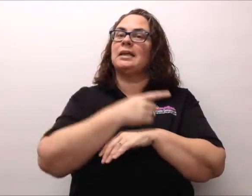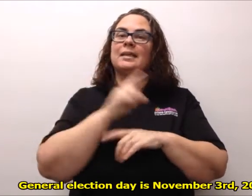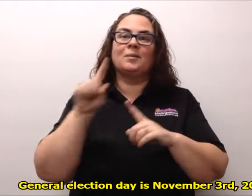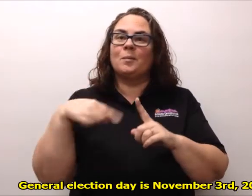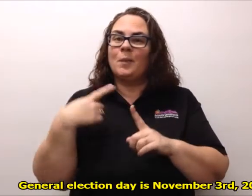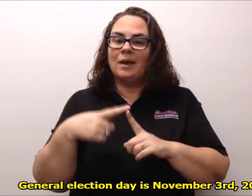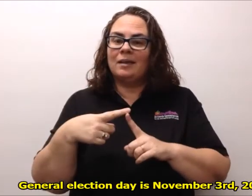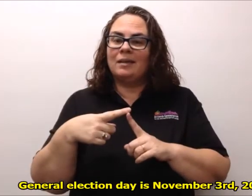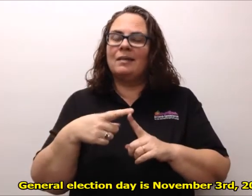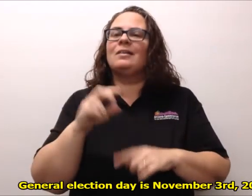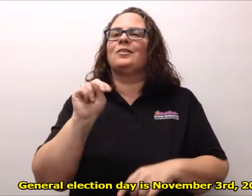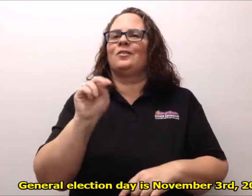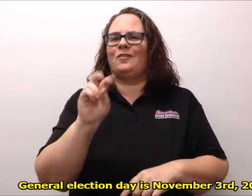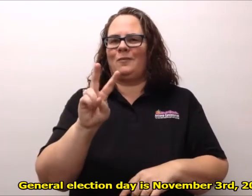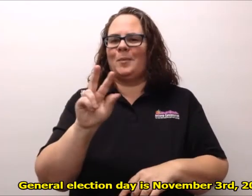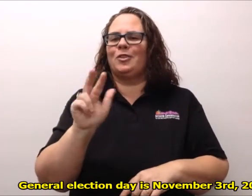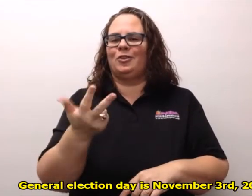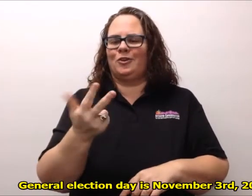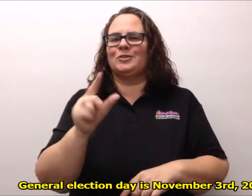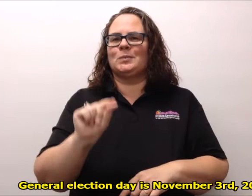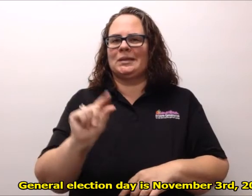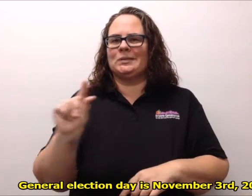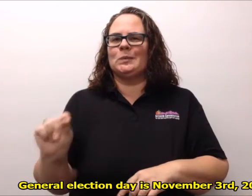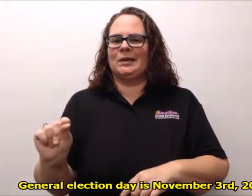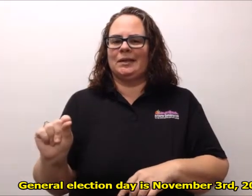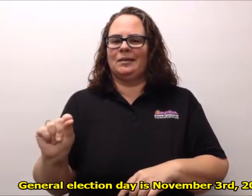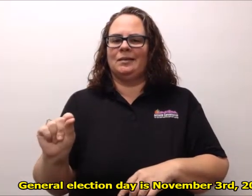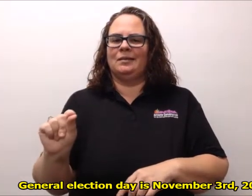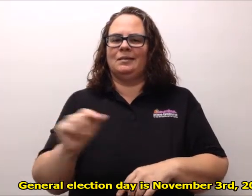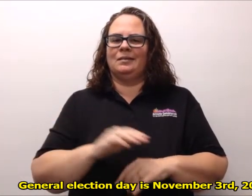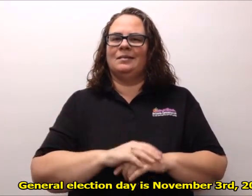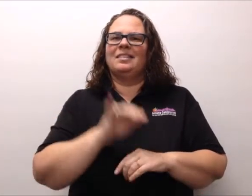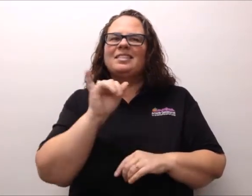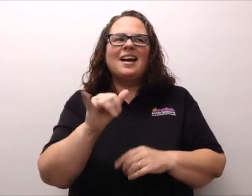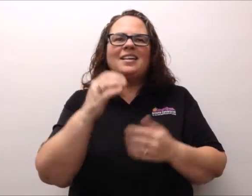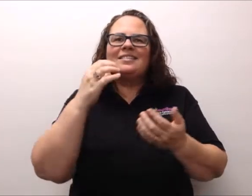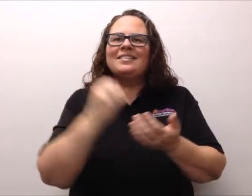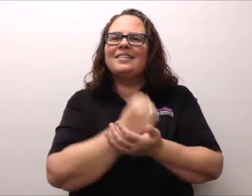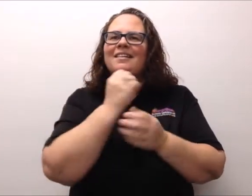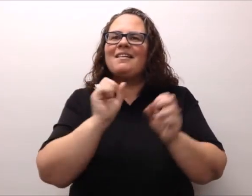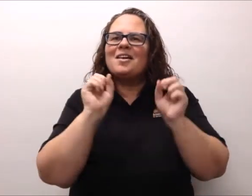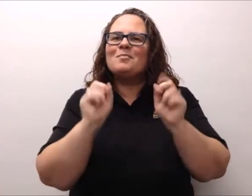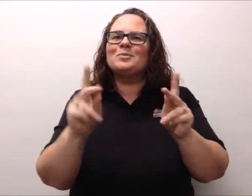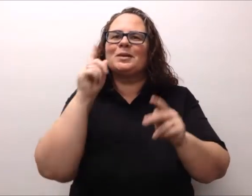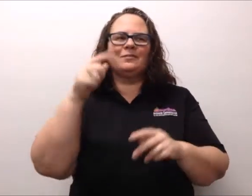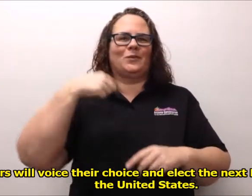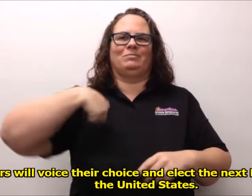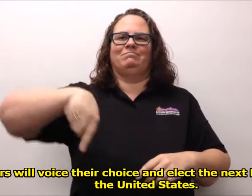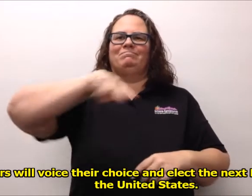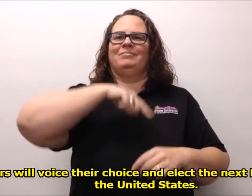General Election Day is November 3rd, 2020. The election